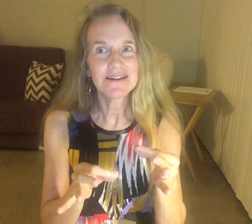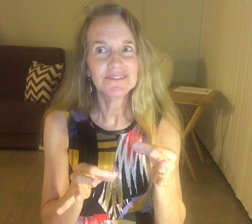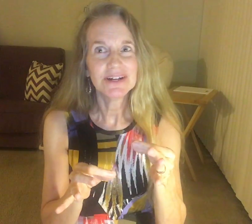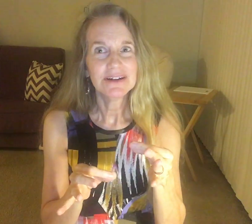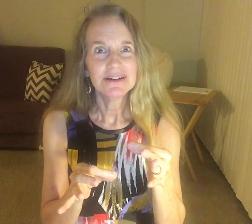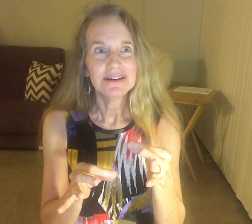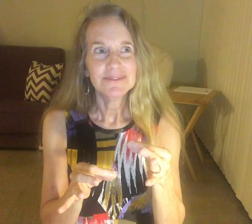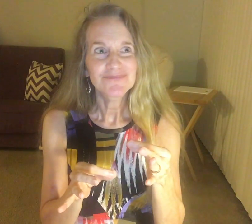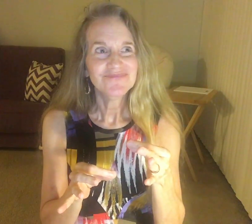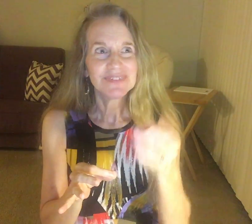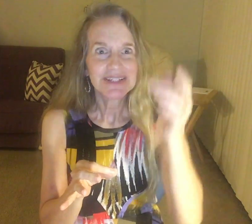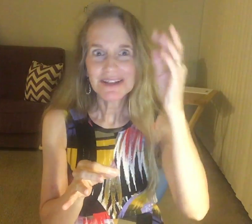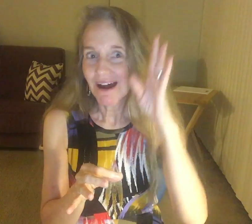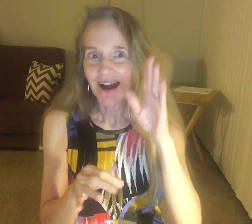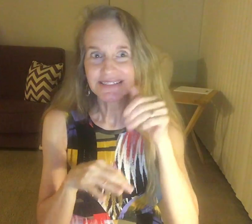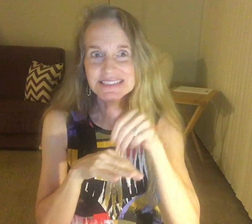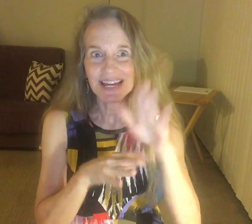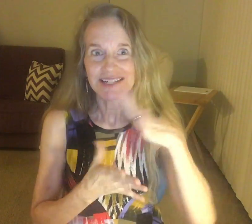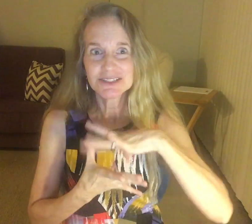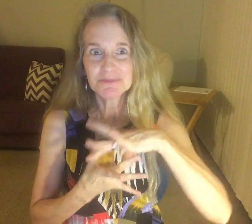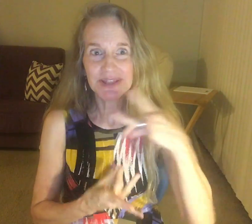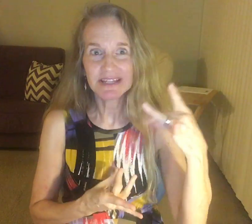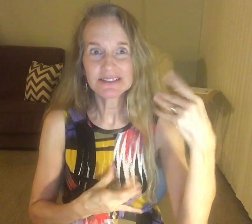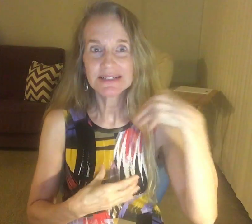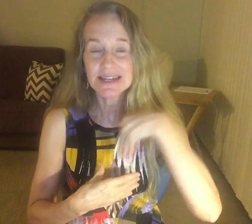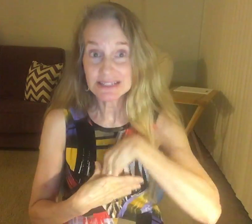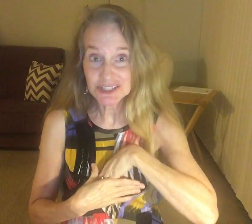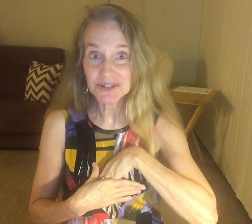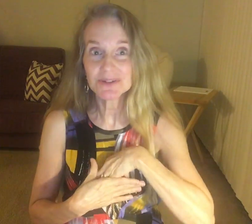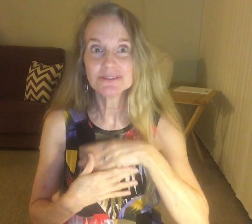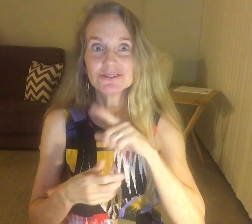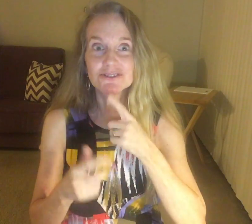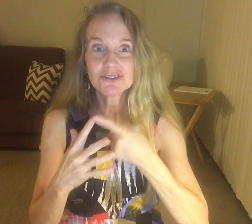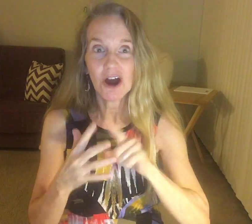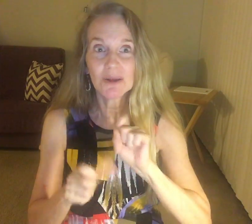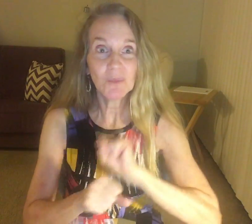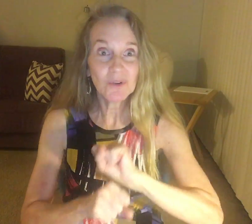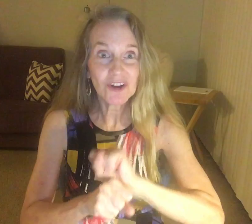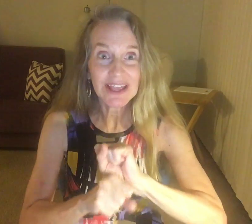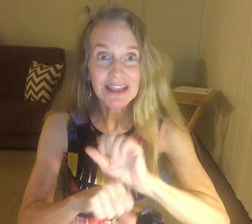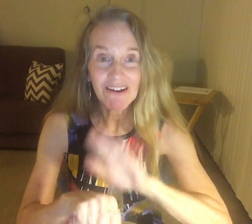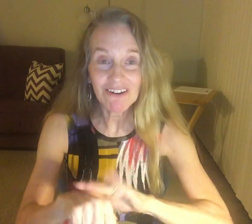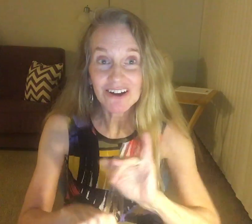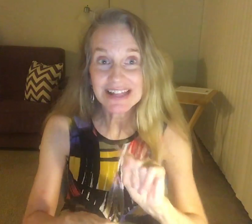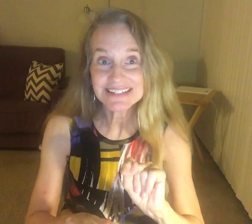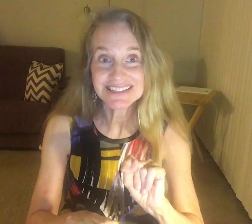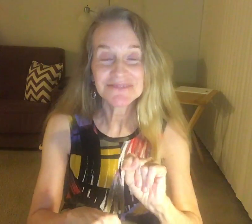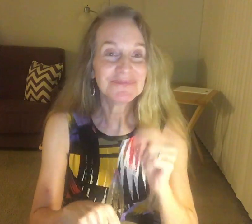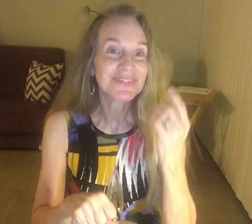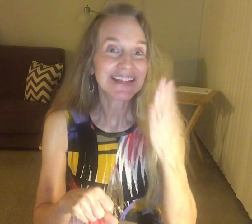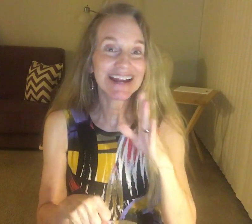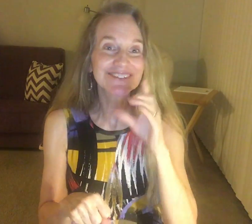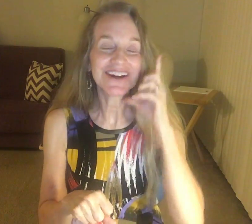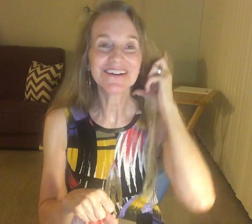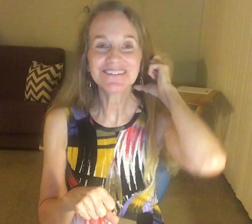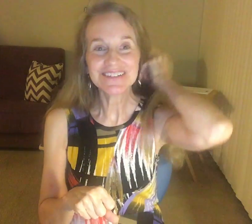don't God says, Peter, Peter, start working on it. And, um,